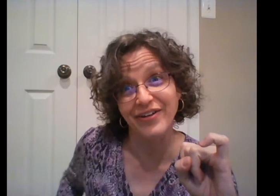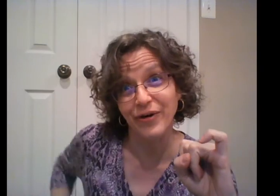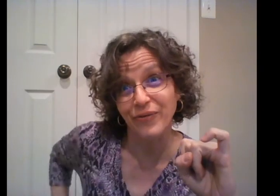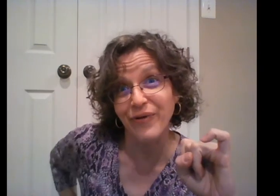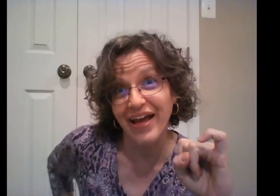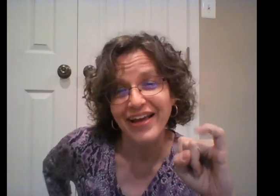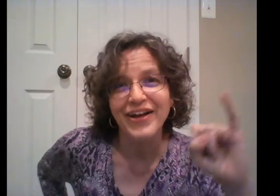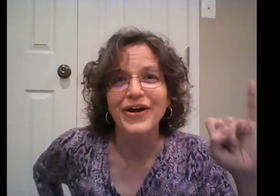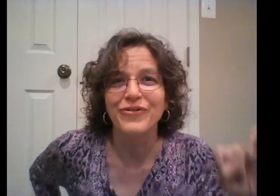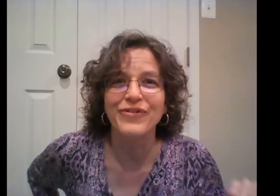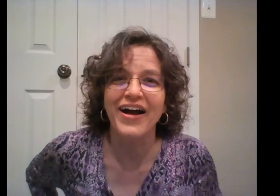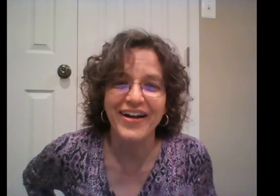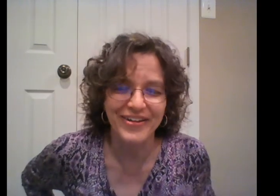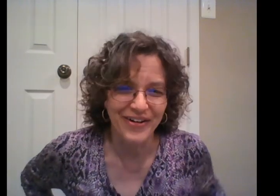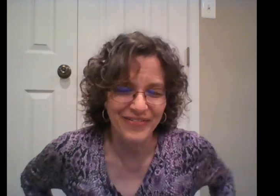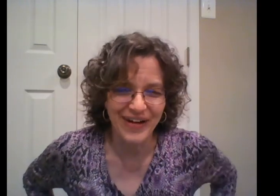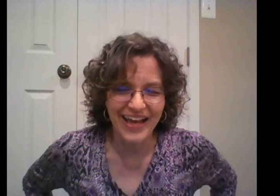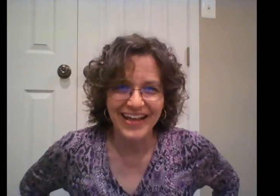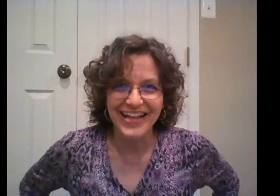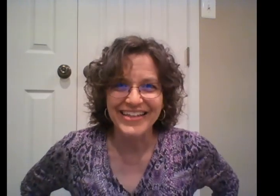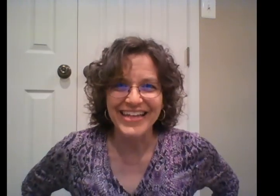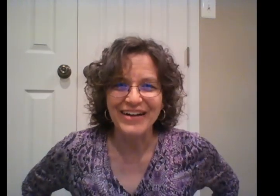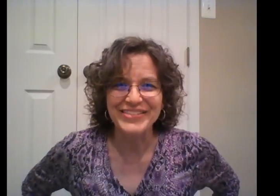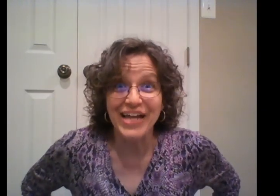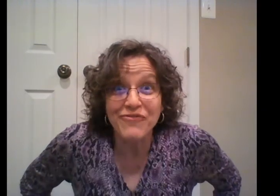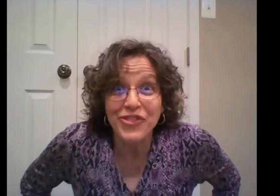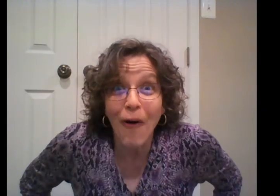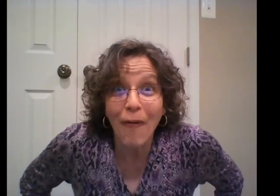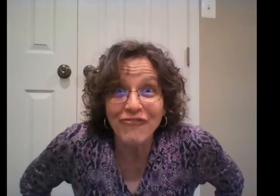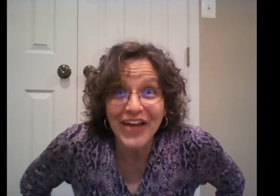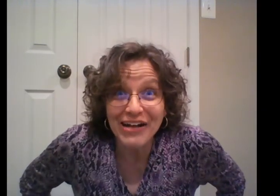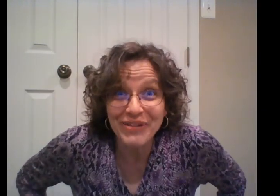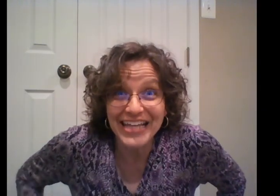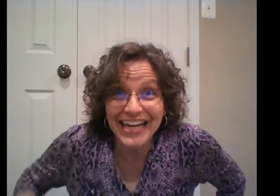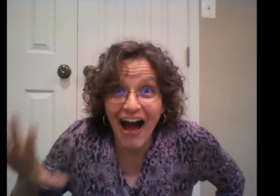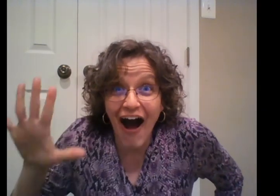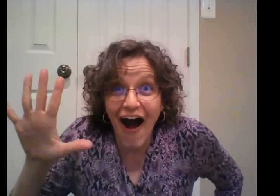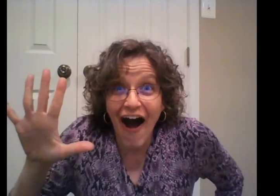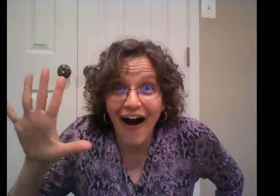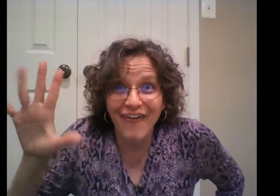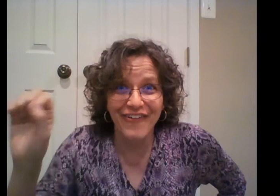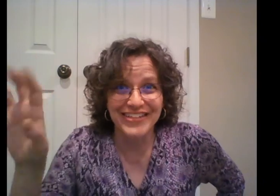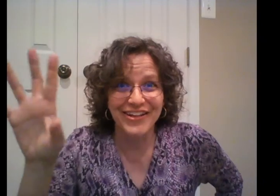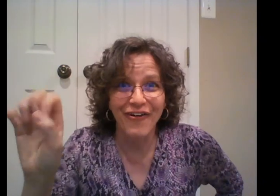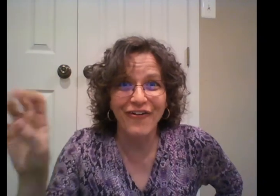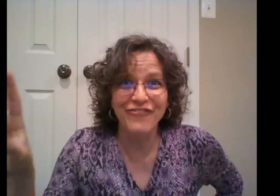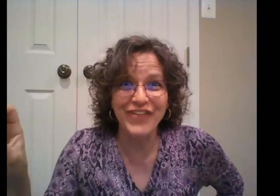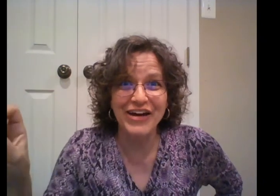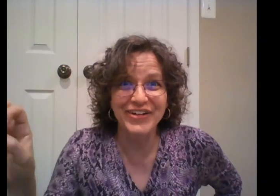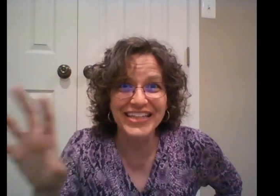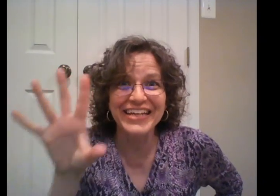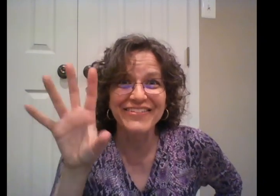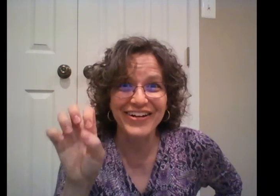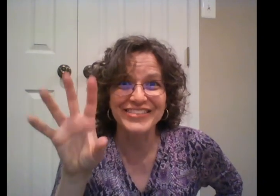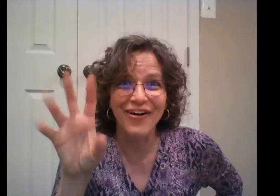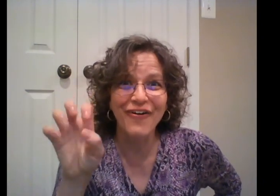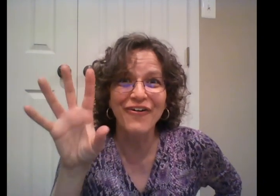away. Run away. Now it's time for the whole family. Where's the whole family? Where's the whole